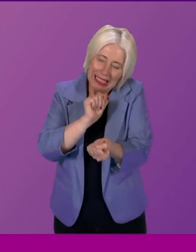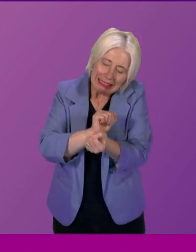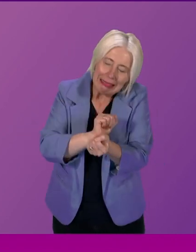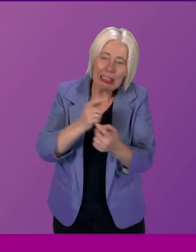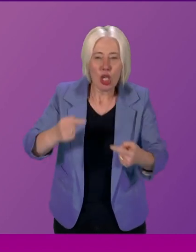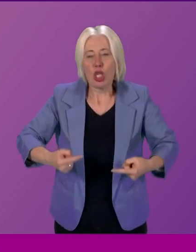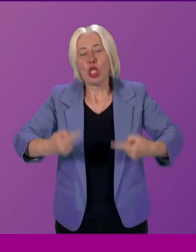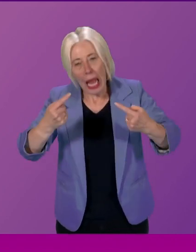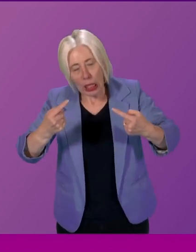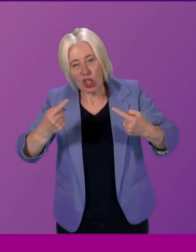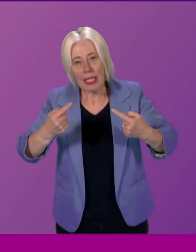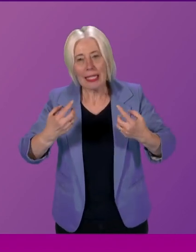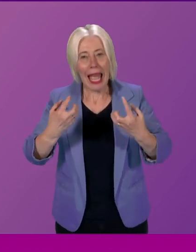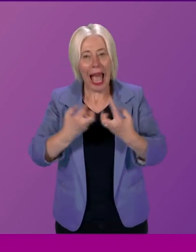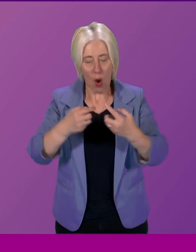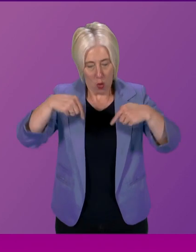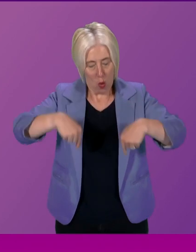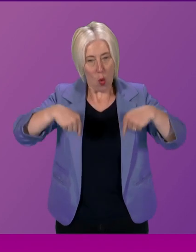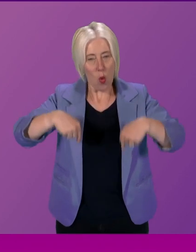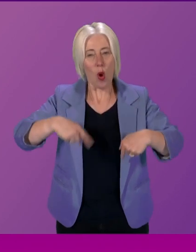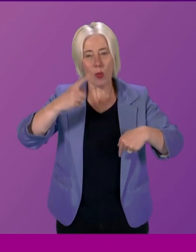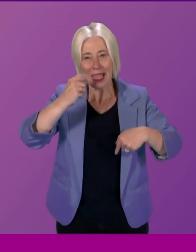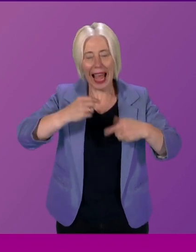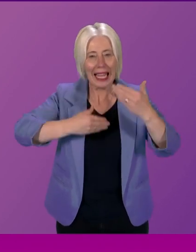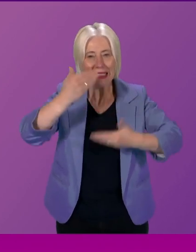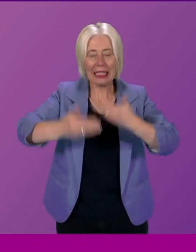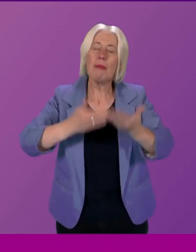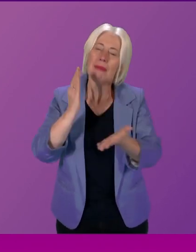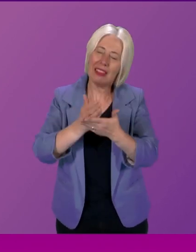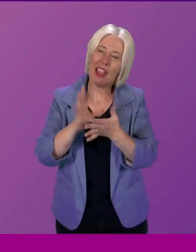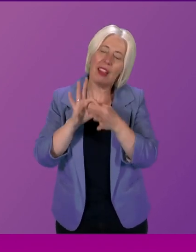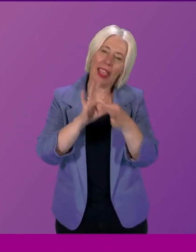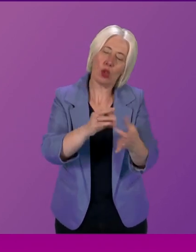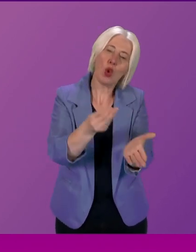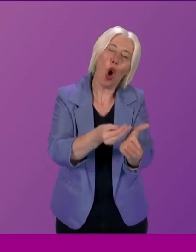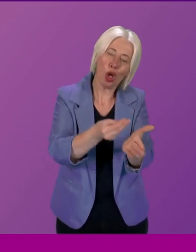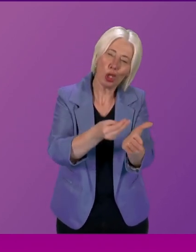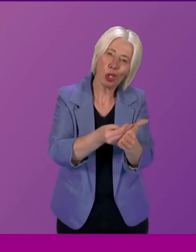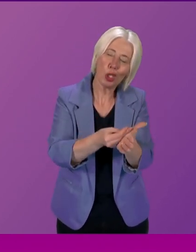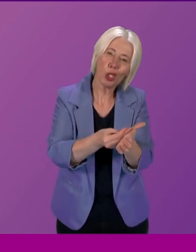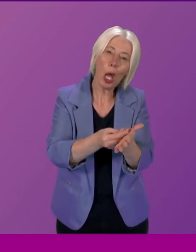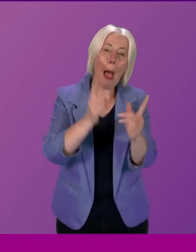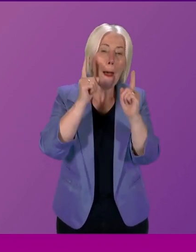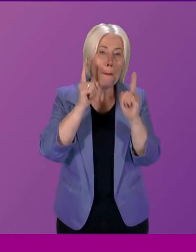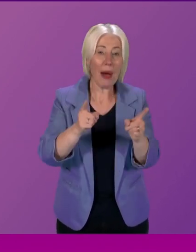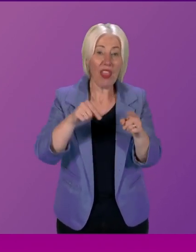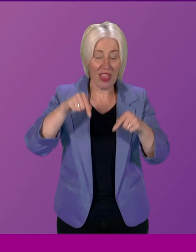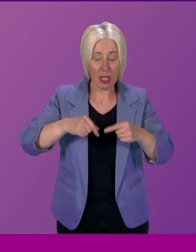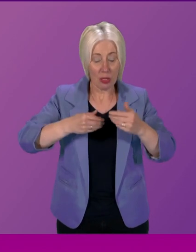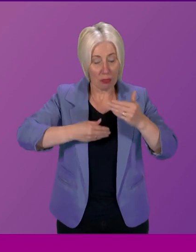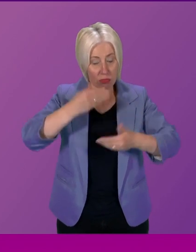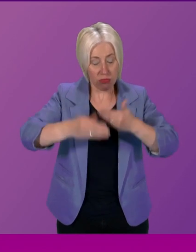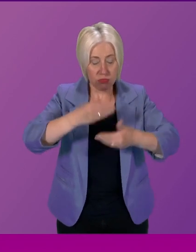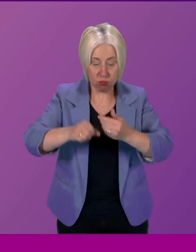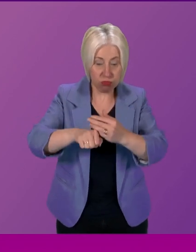in how Parliament can do, particularly around costs, but as this is an area that develops over the months and